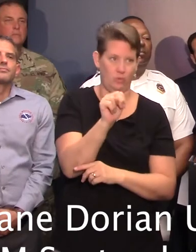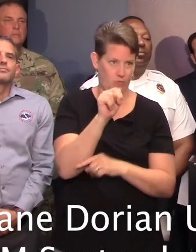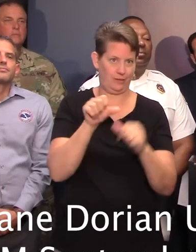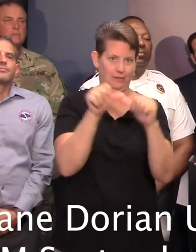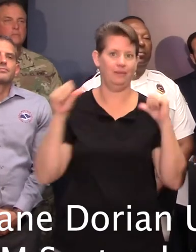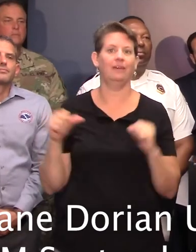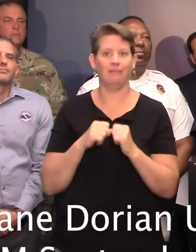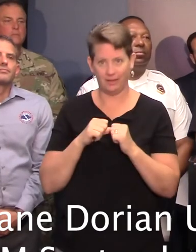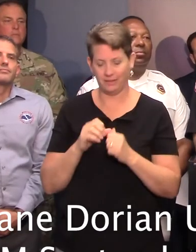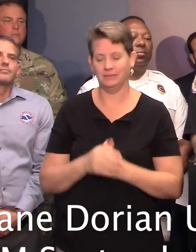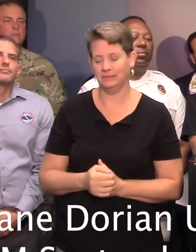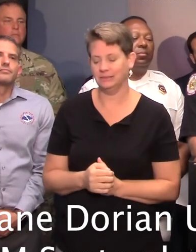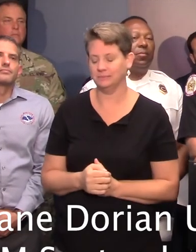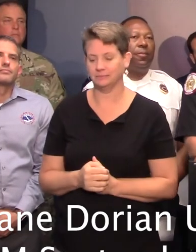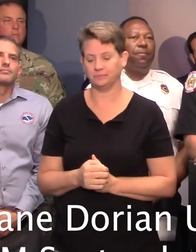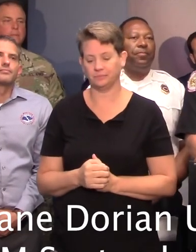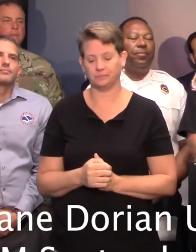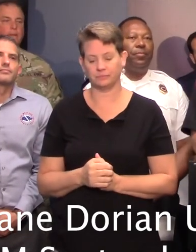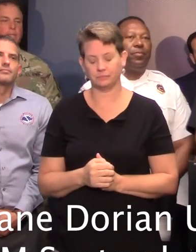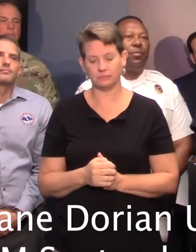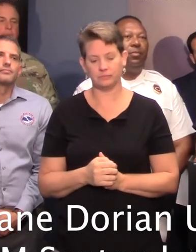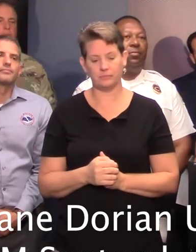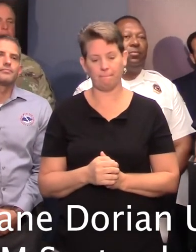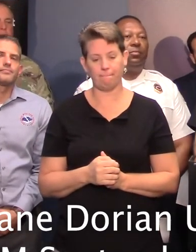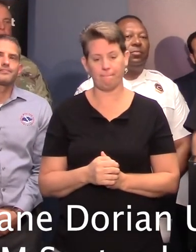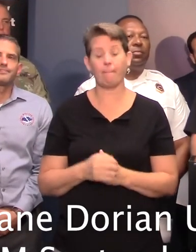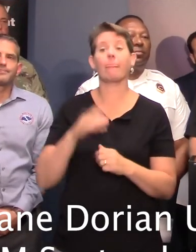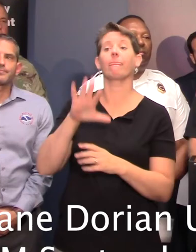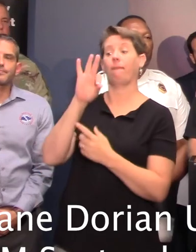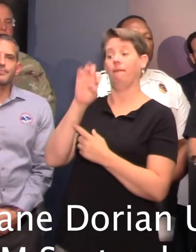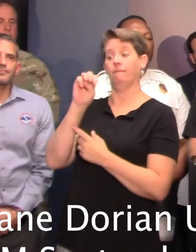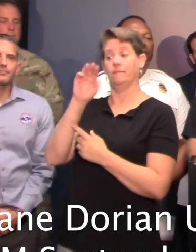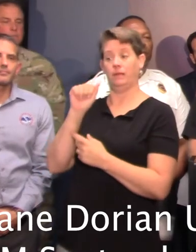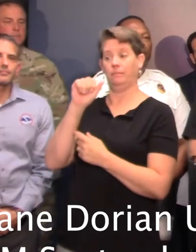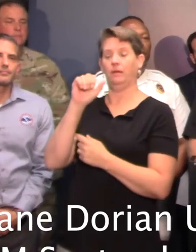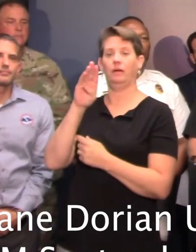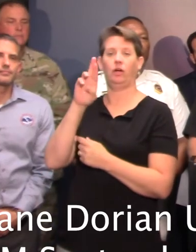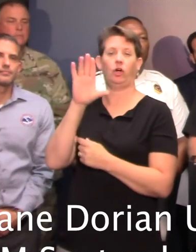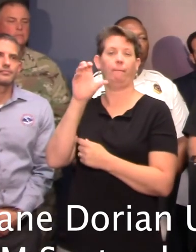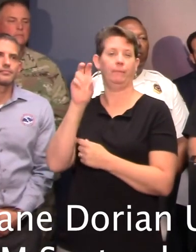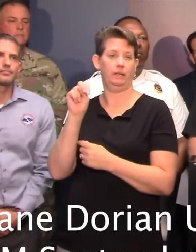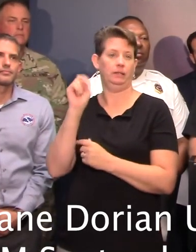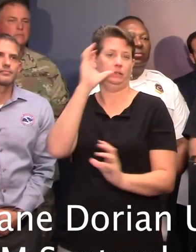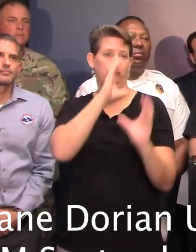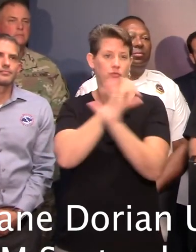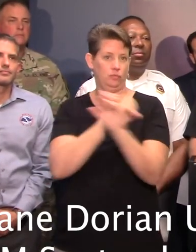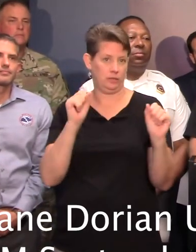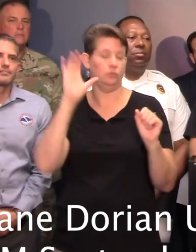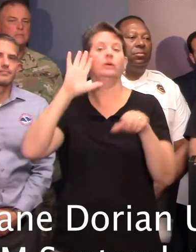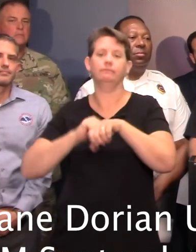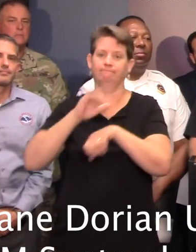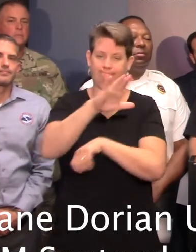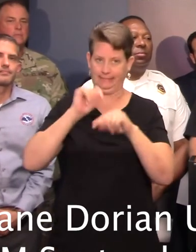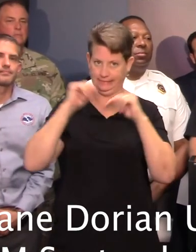jurisdictions that they serve on a regular basis. In addition, FEMA Urban Search and Rescue is going to have federal rescue teams